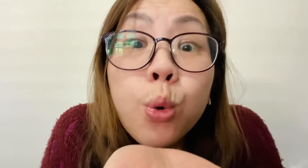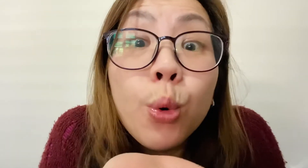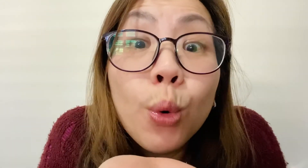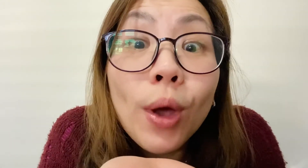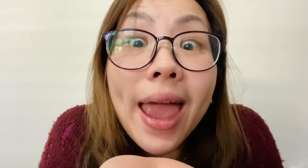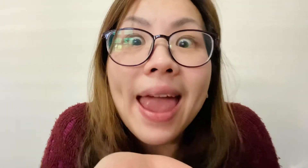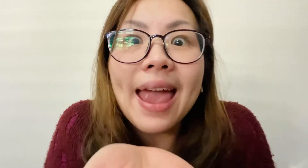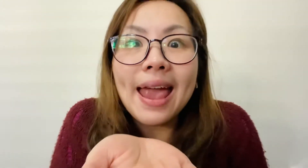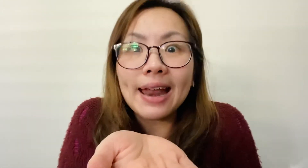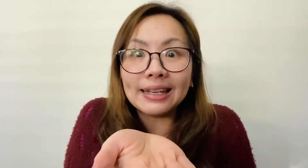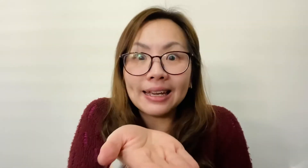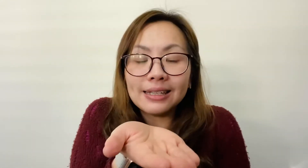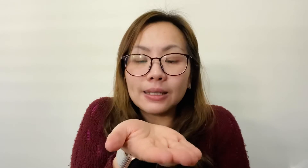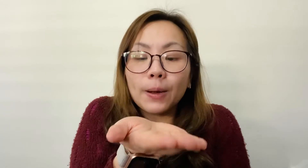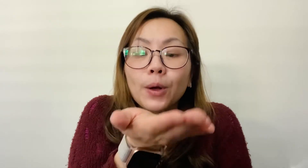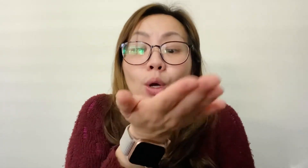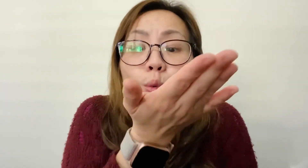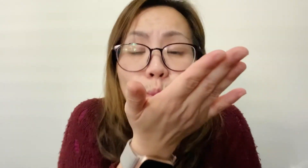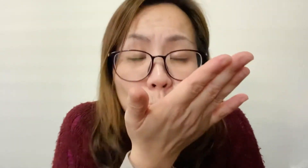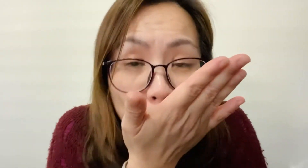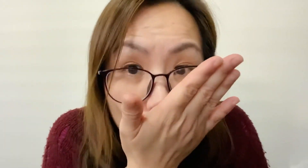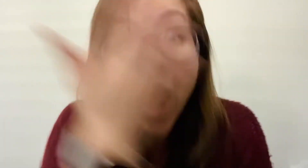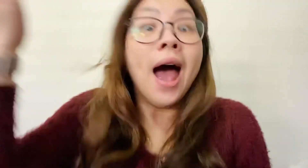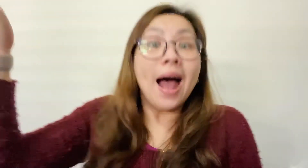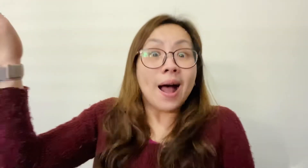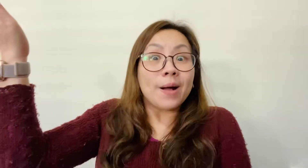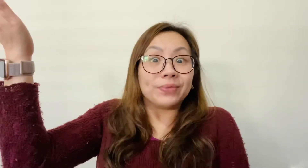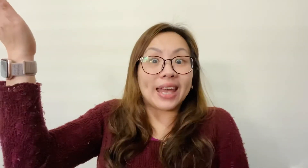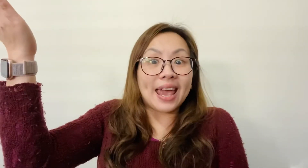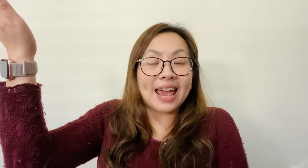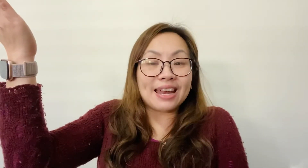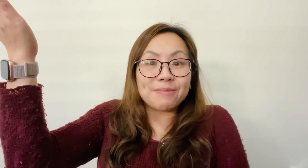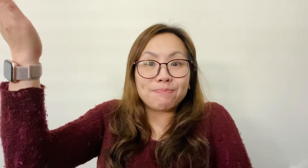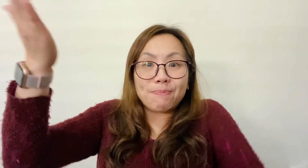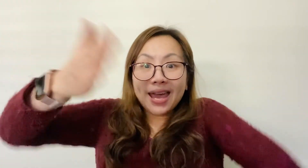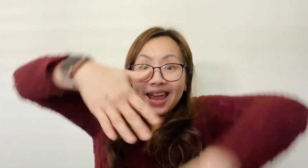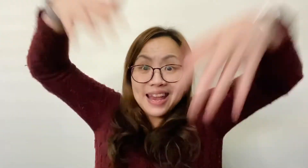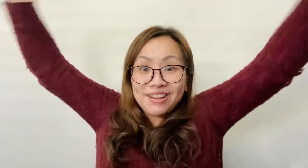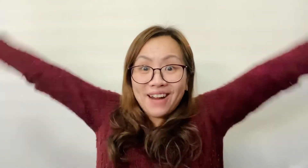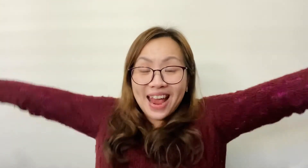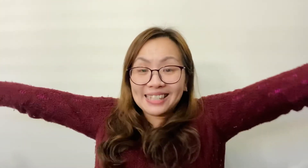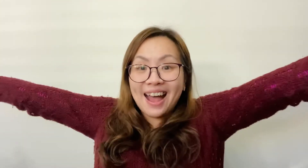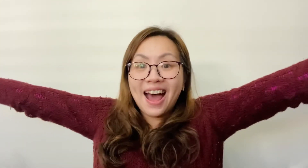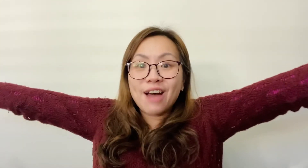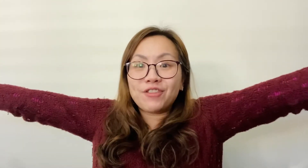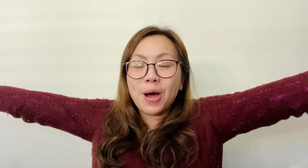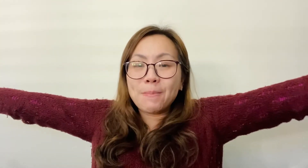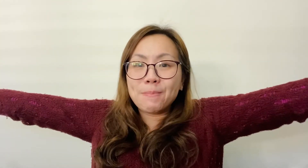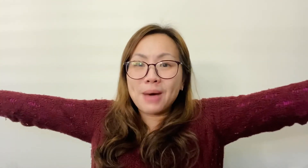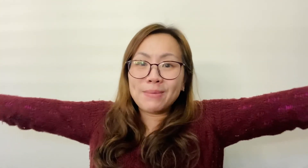And a kiss. And a big great hug from mommy.